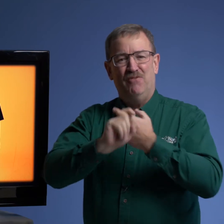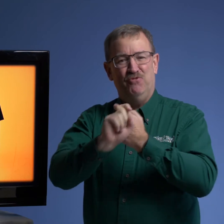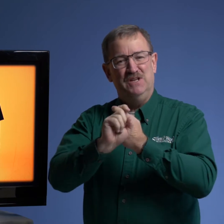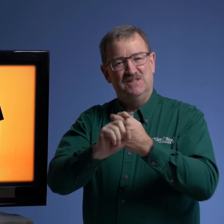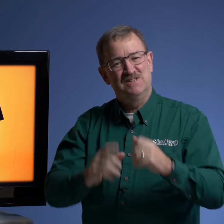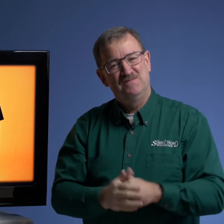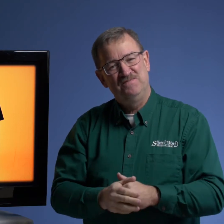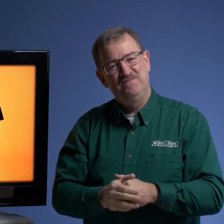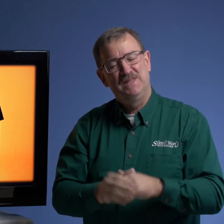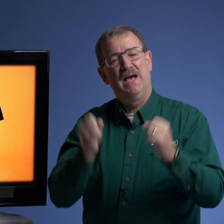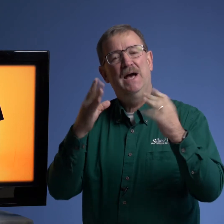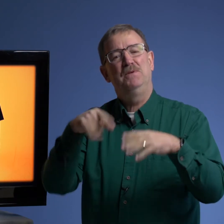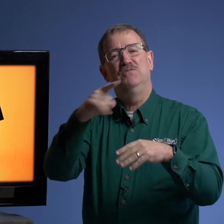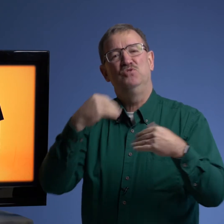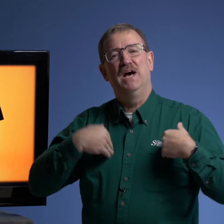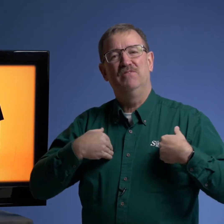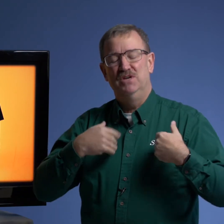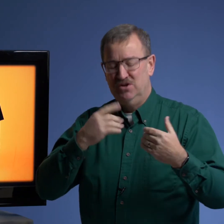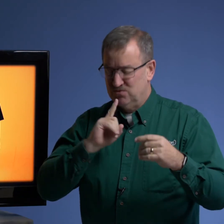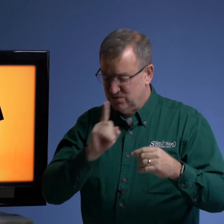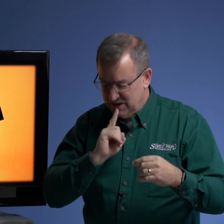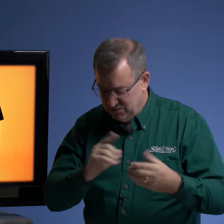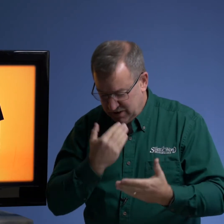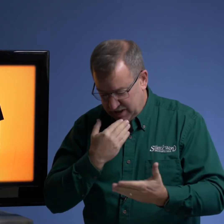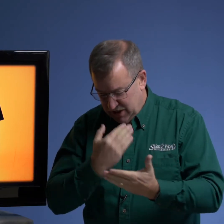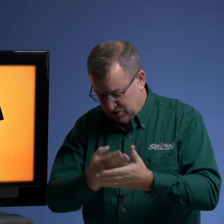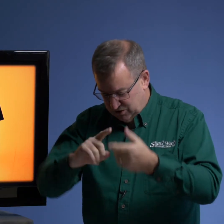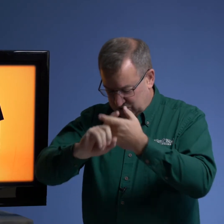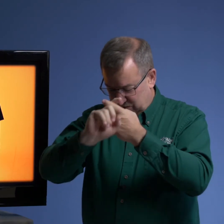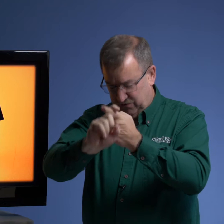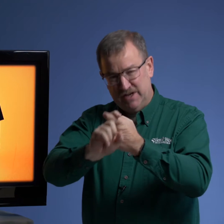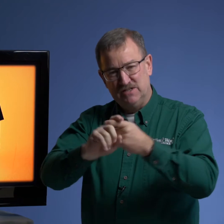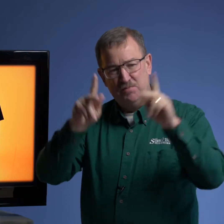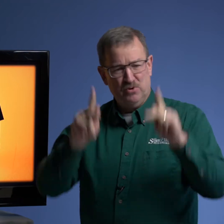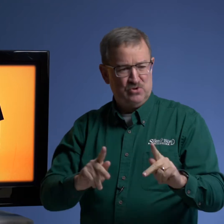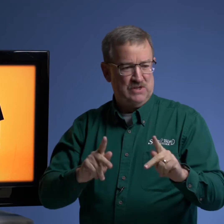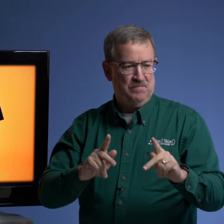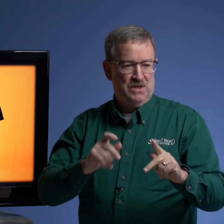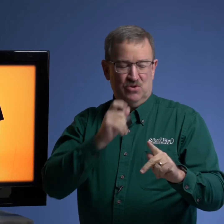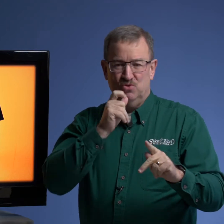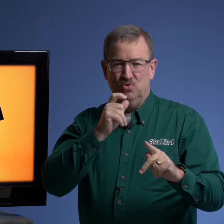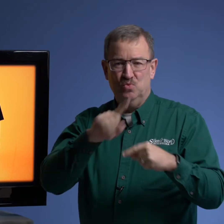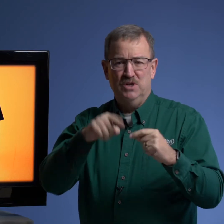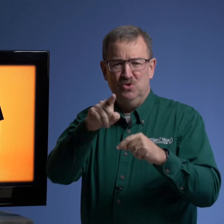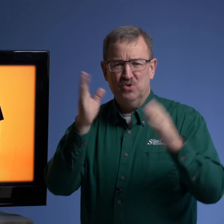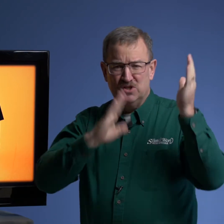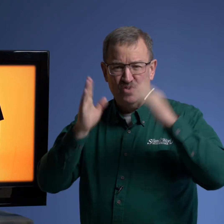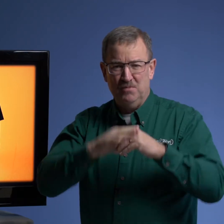friends how many of you have really really good friends a person who when you were in trouble